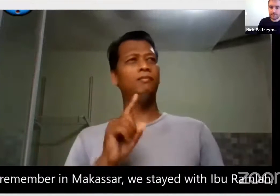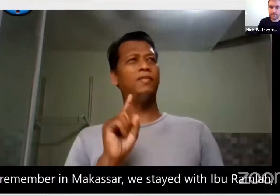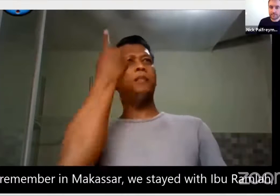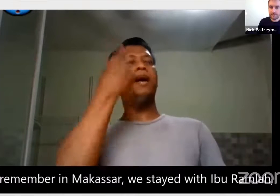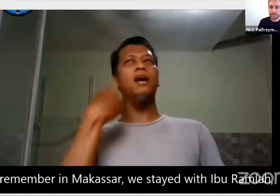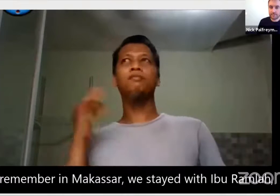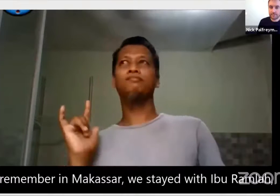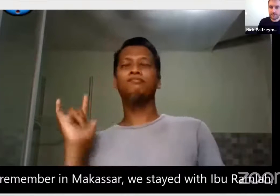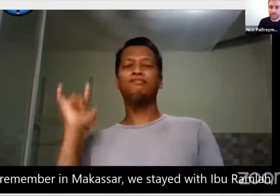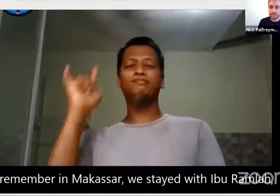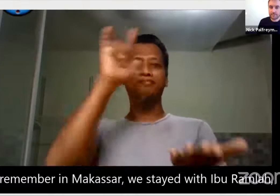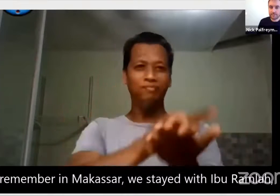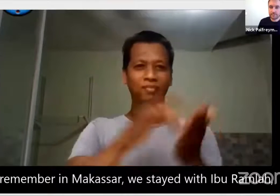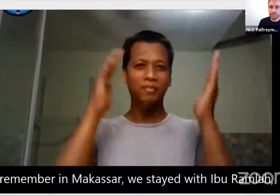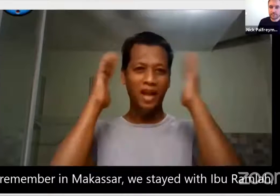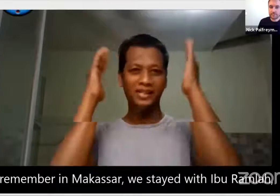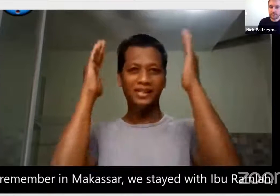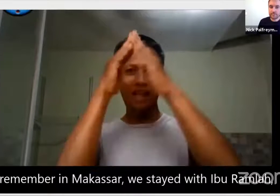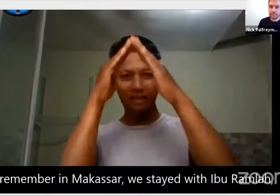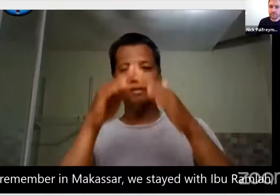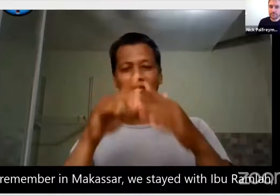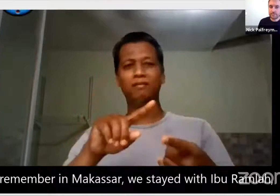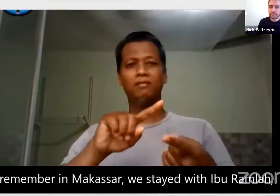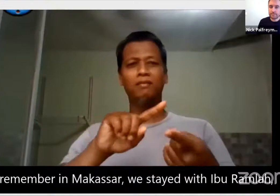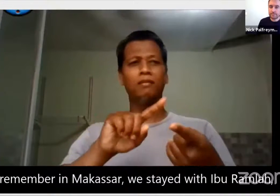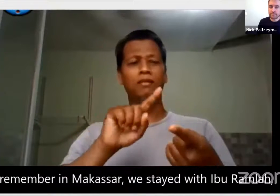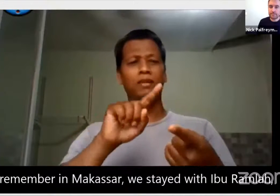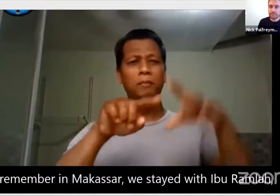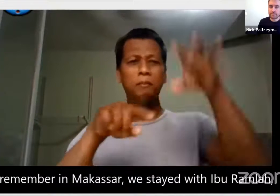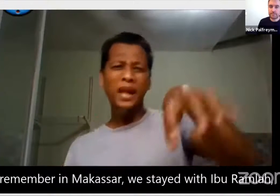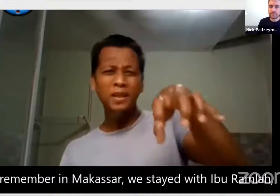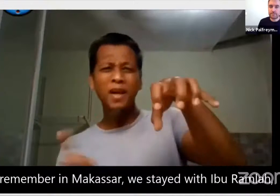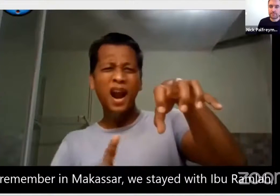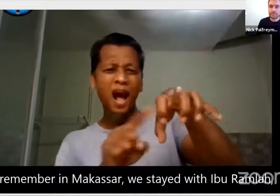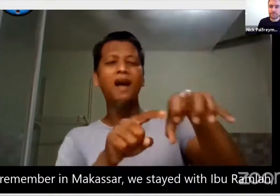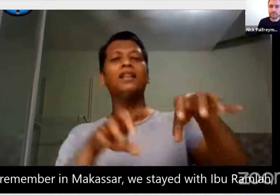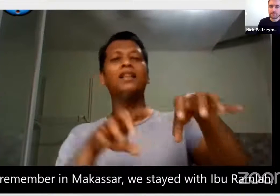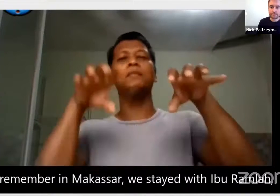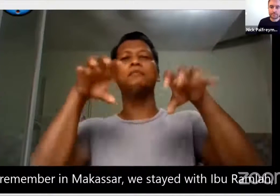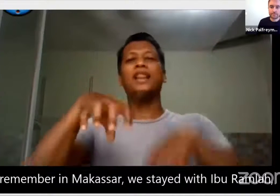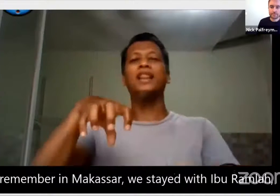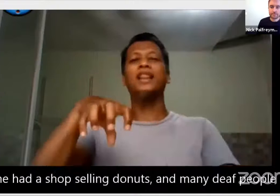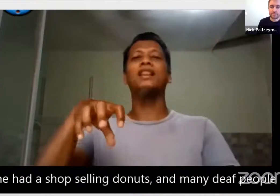Basindo. I remember in Makassar, we stayed with Ibu Ramia.